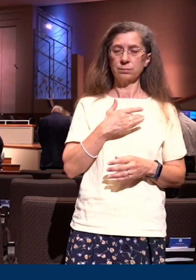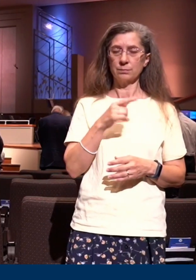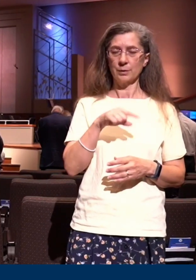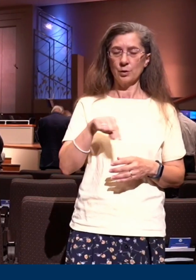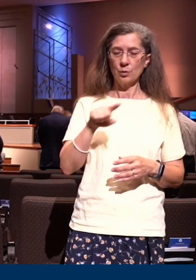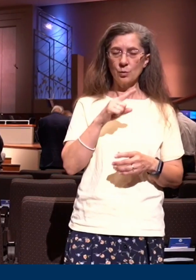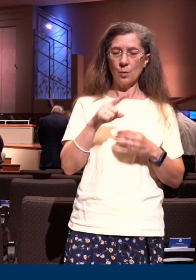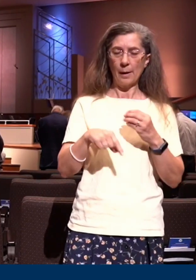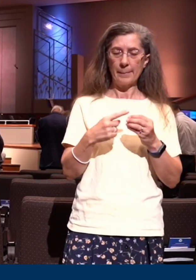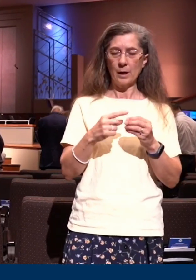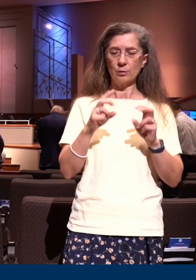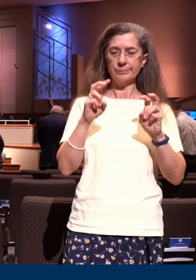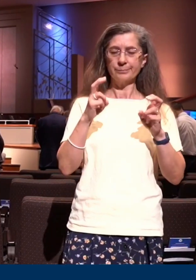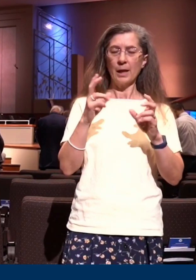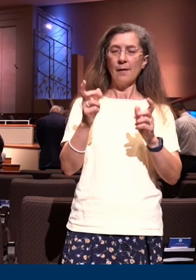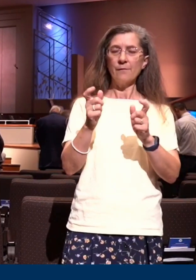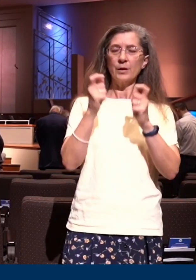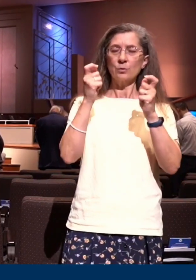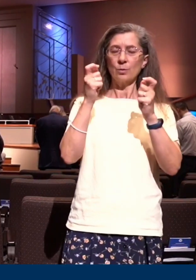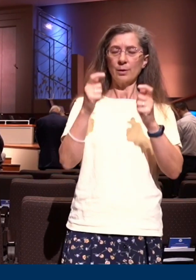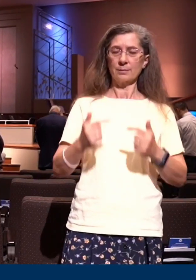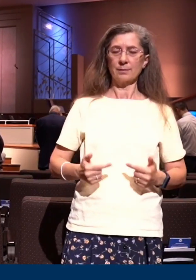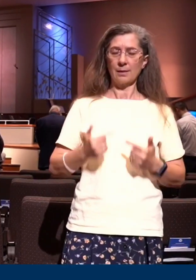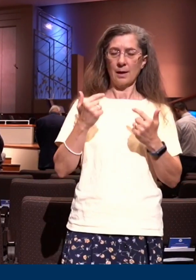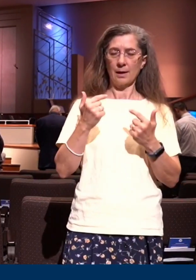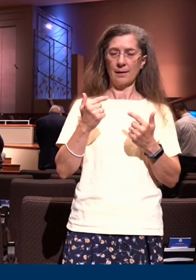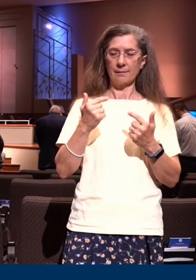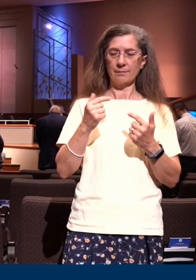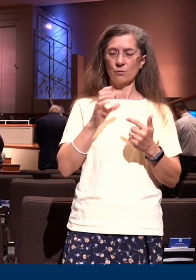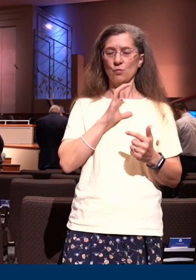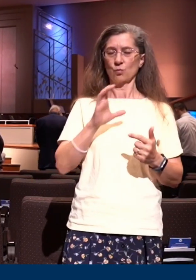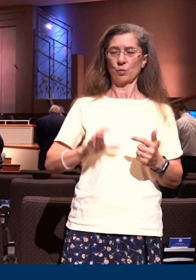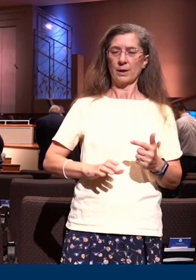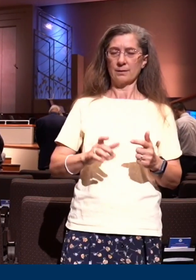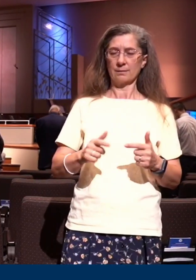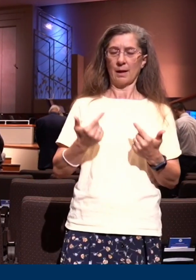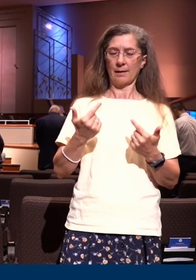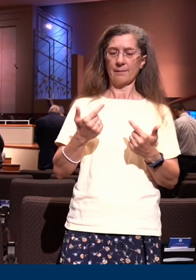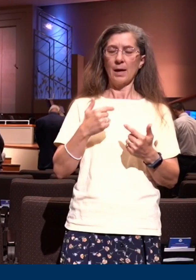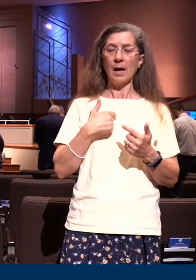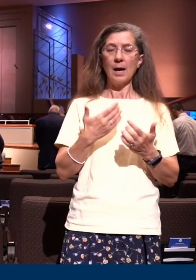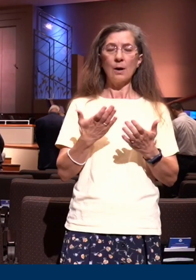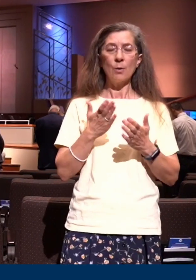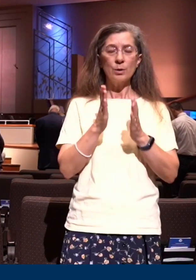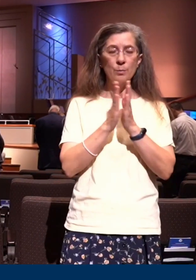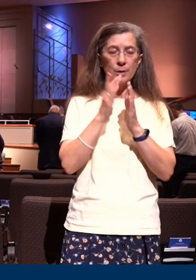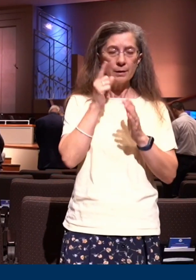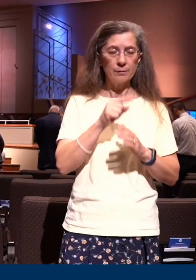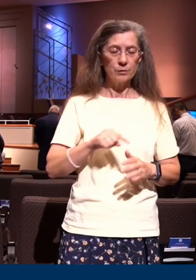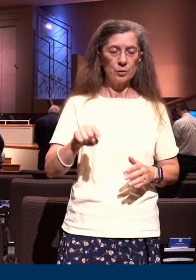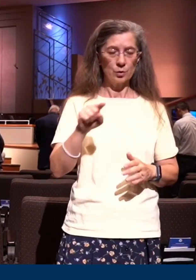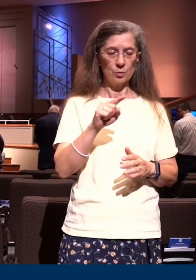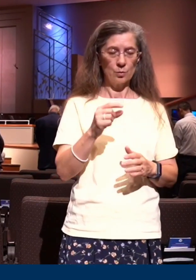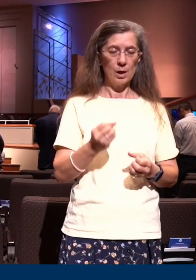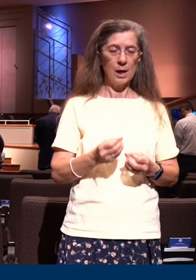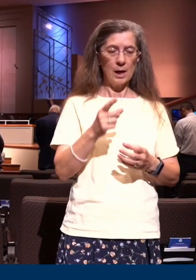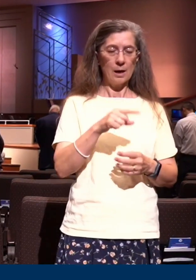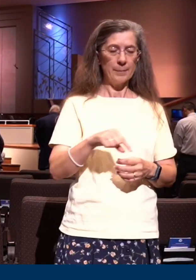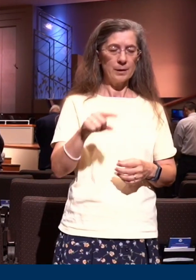Christian life the Christ life I'd like to pray for you and I wonder how many of you would say I want more of